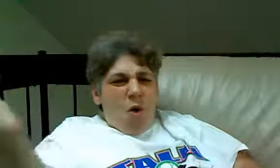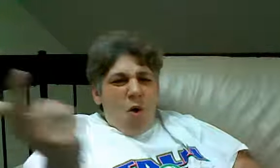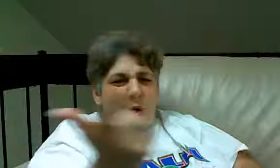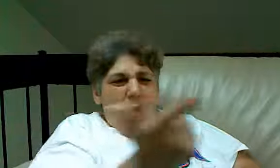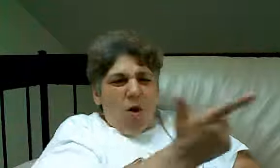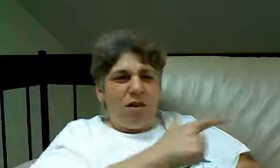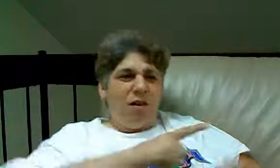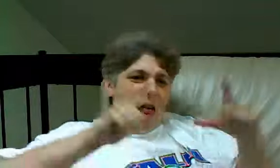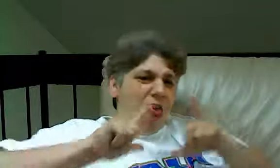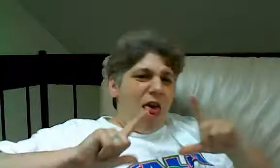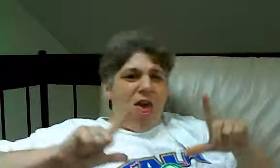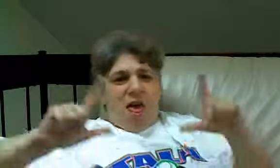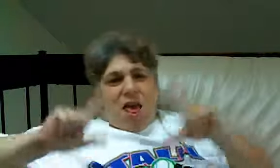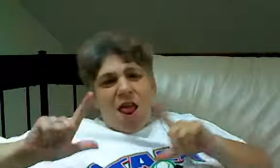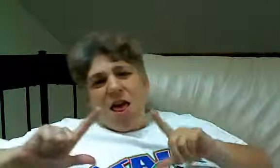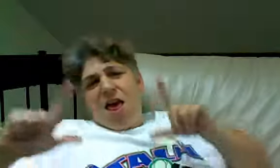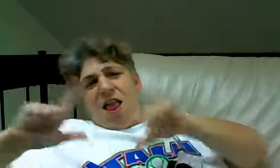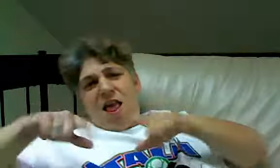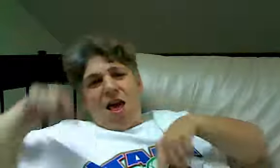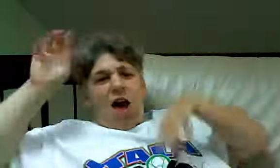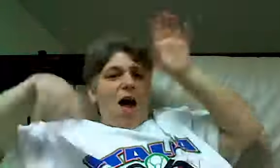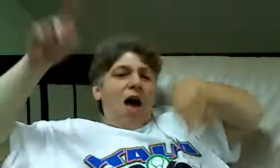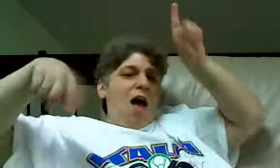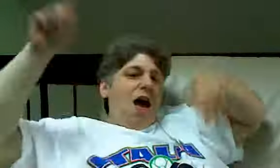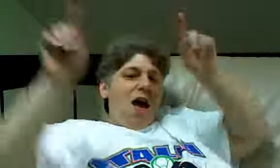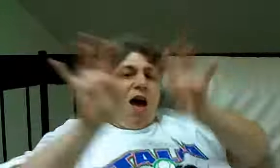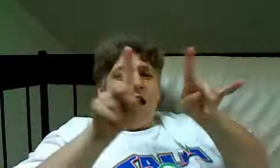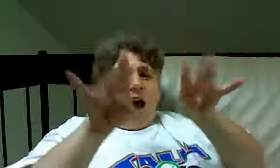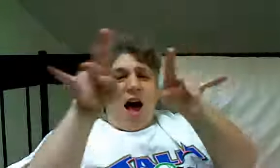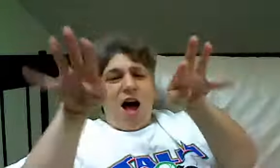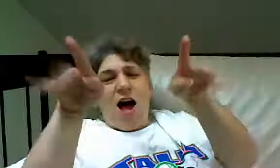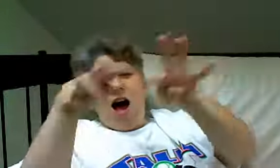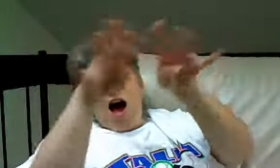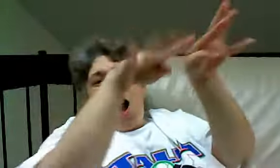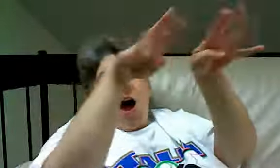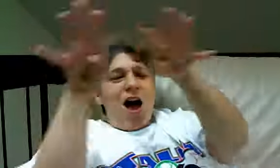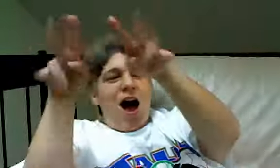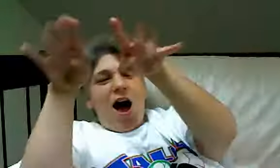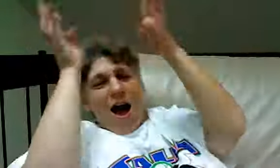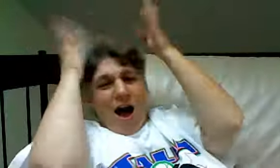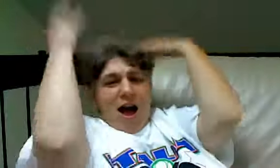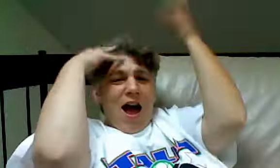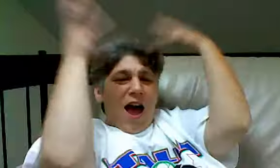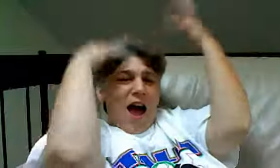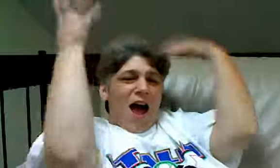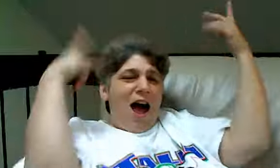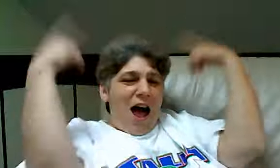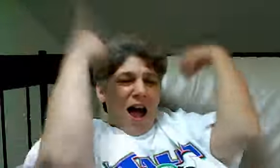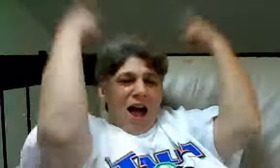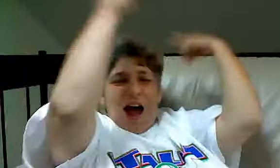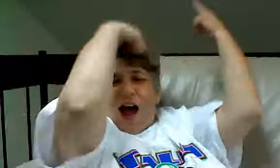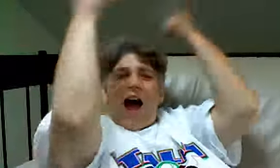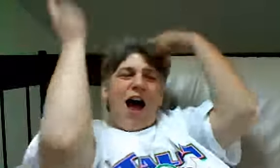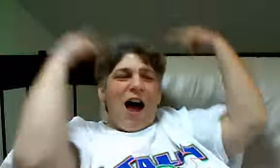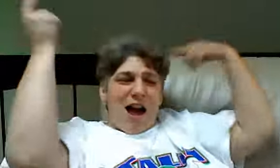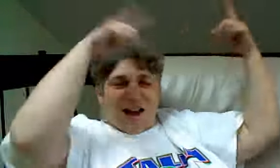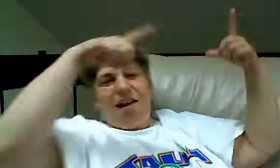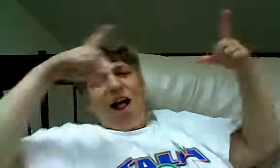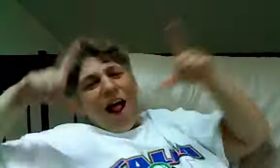and powder coat. We're gonna have a charger for whenever. It's kind of a unique situation because of the paint scheme. Morris is getting powder coated than